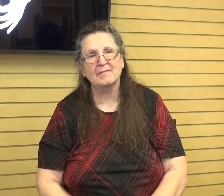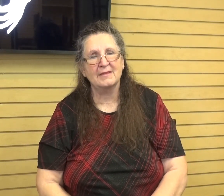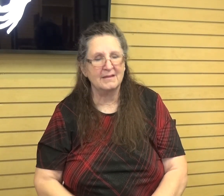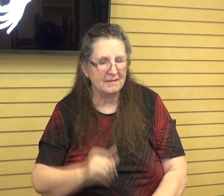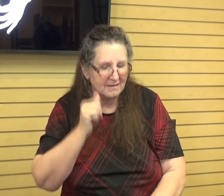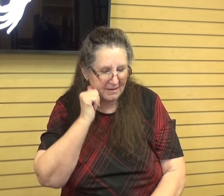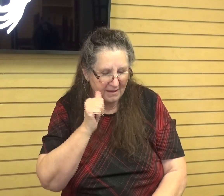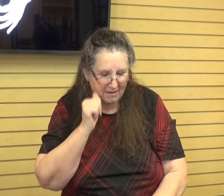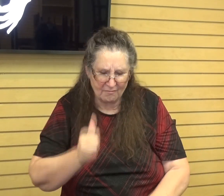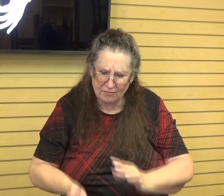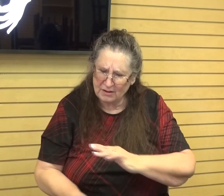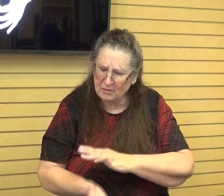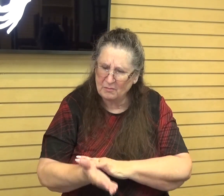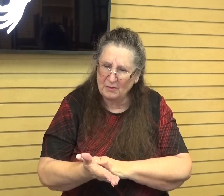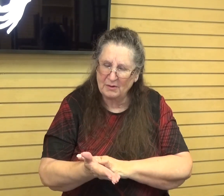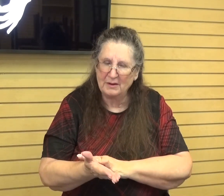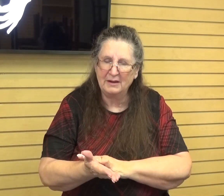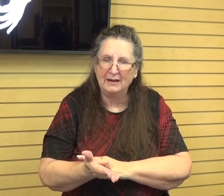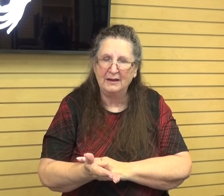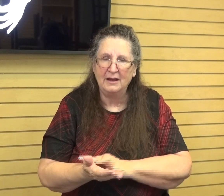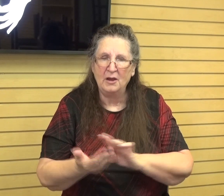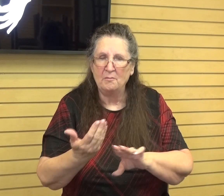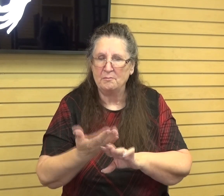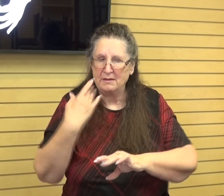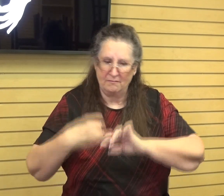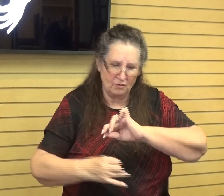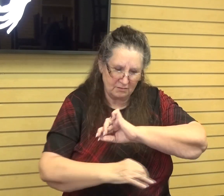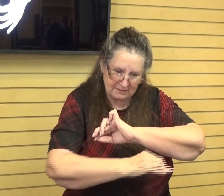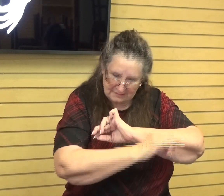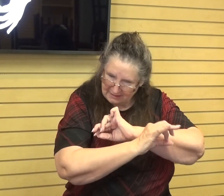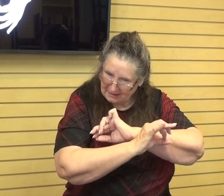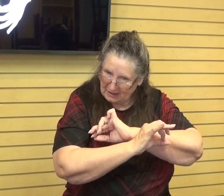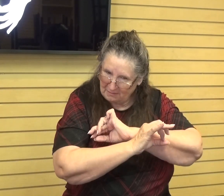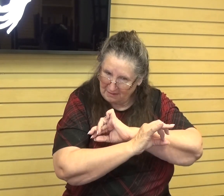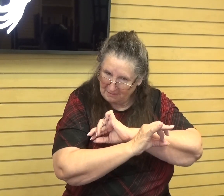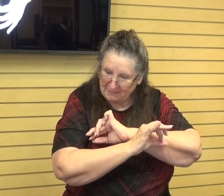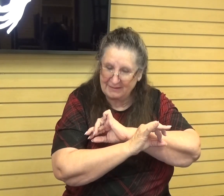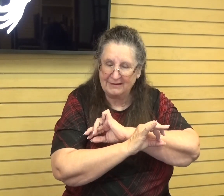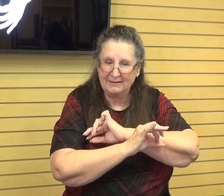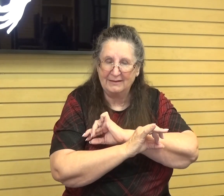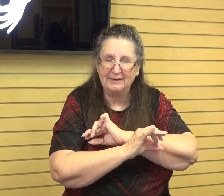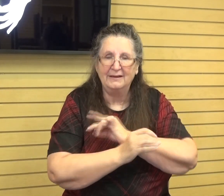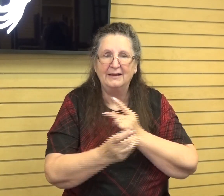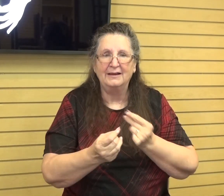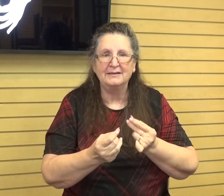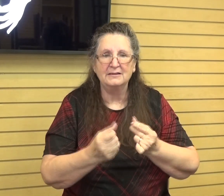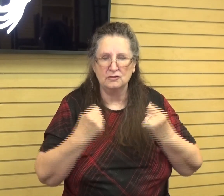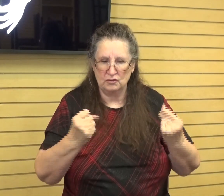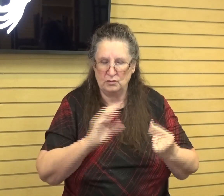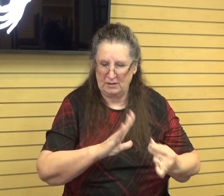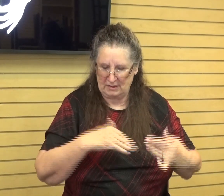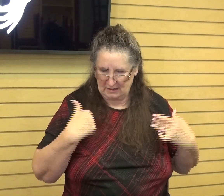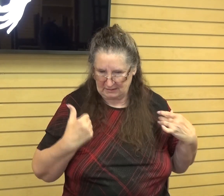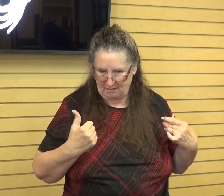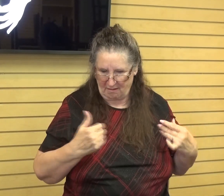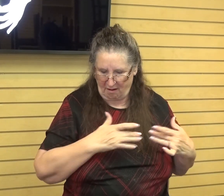even says that he did it before the dawn, and he did it to strengthen his heart for his daily